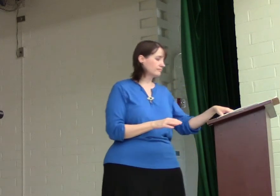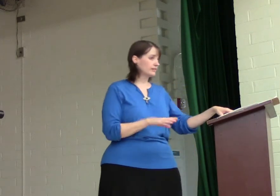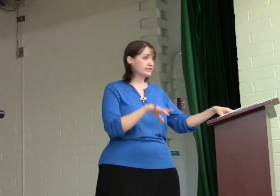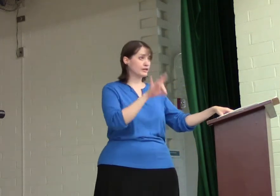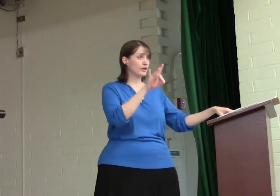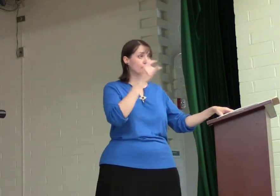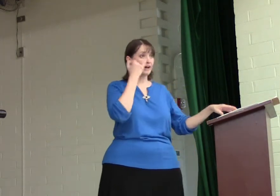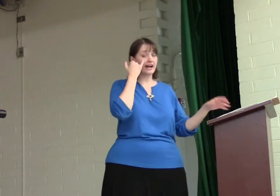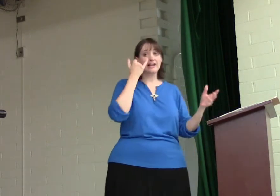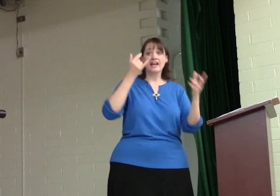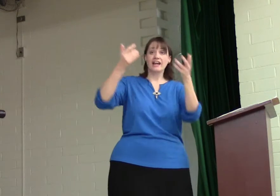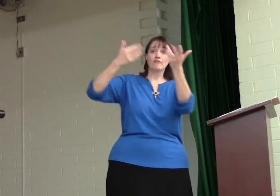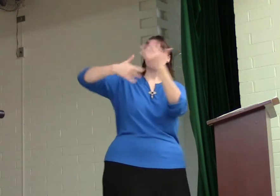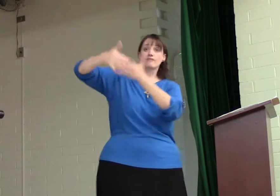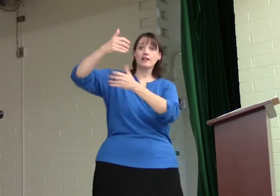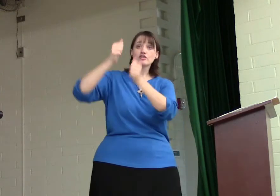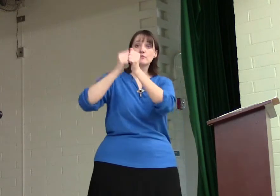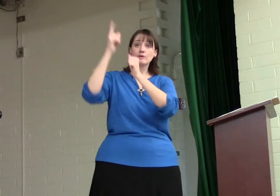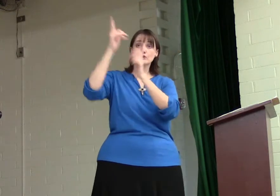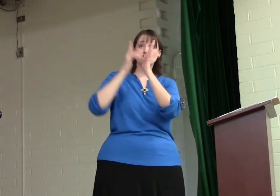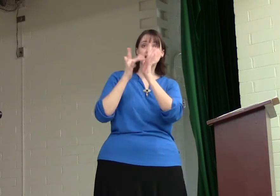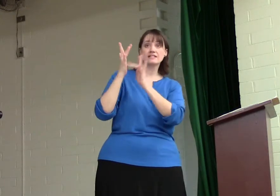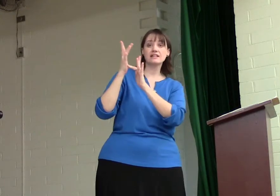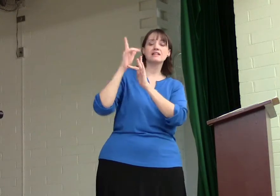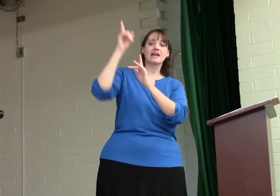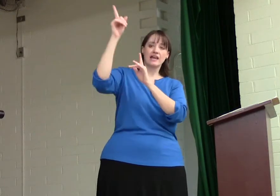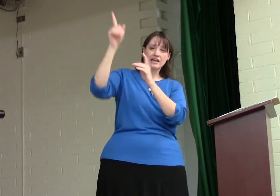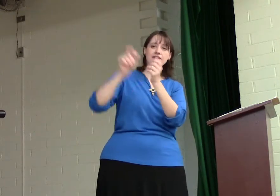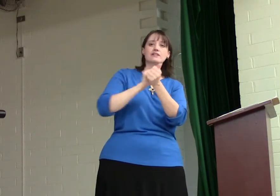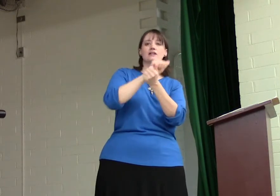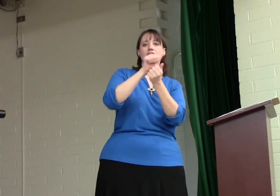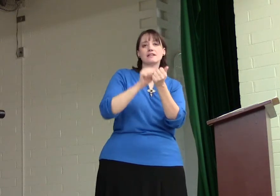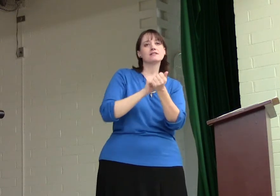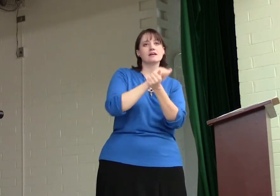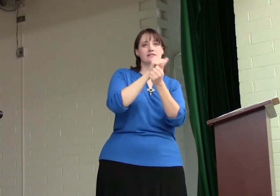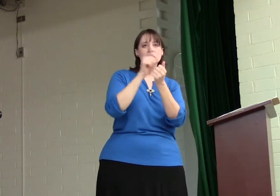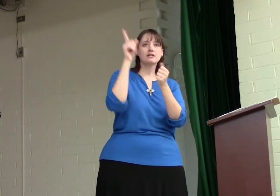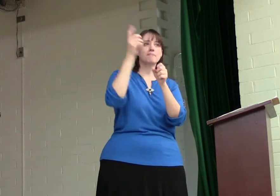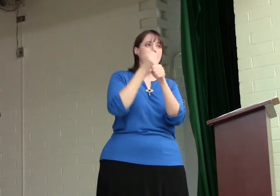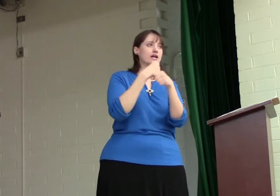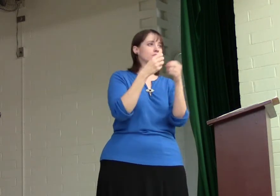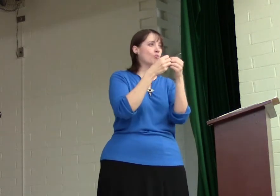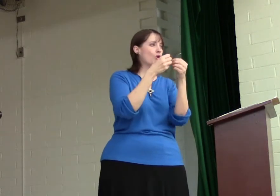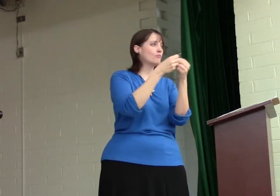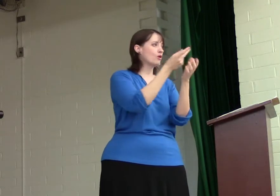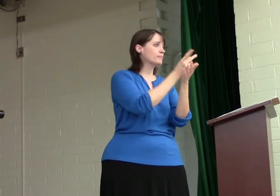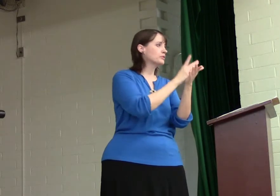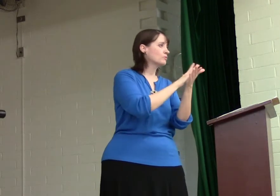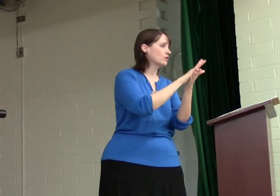So here we find out if we're fellowshipping with Jesus, he's going to cleanse us. He's going to make us more and more pure.